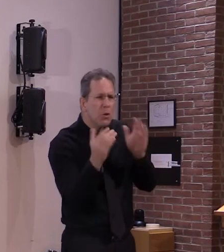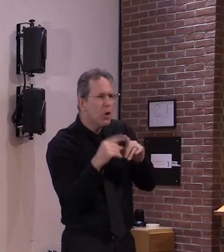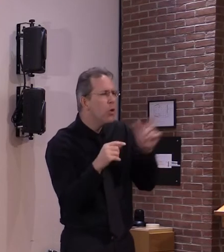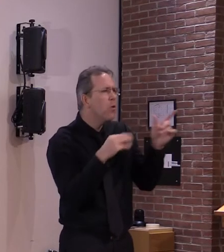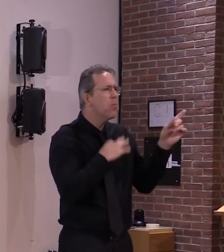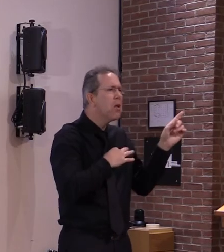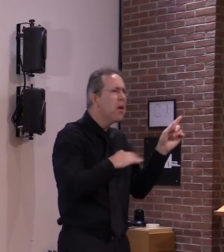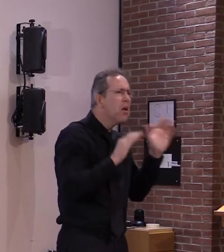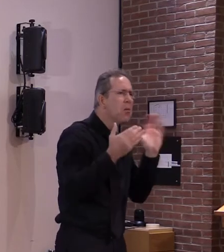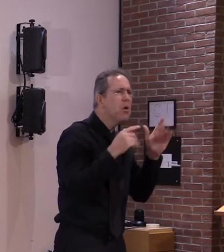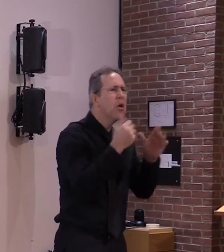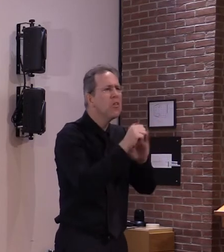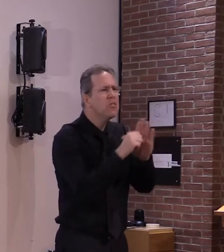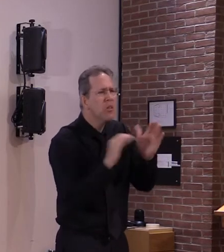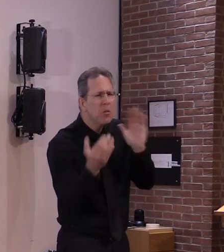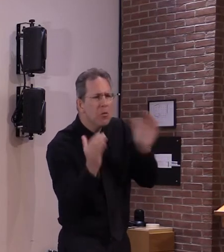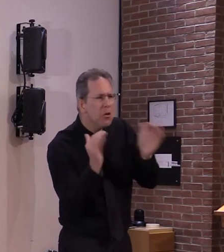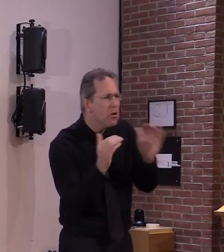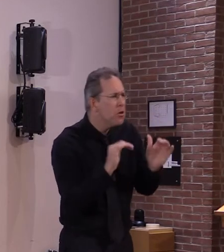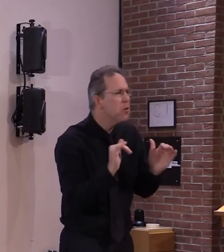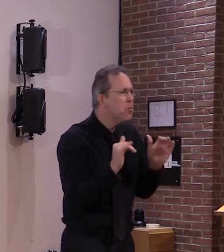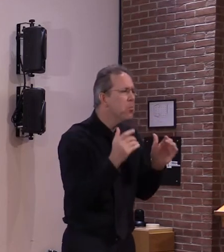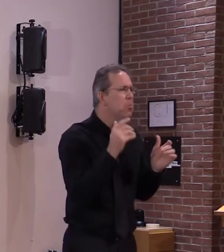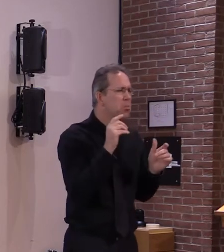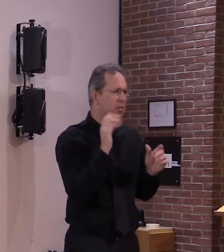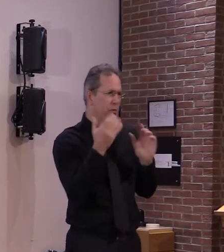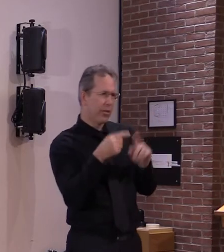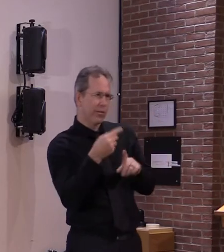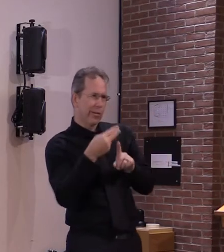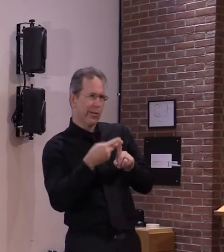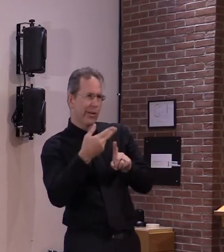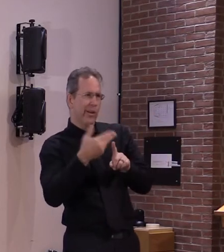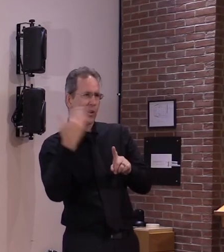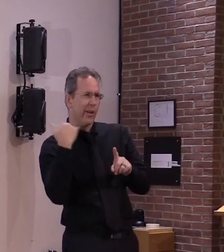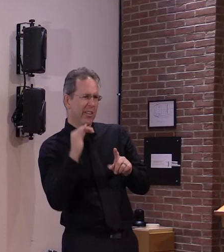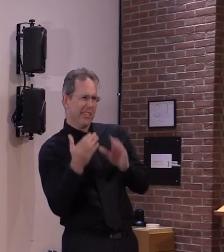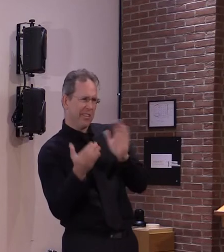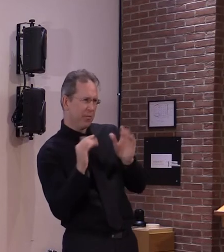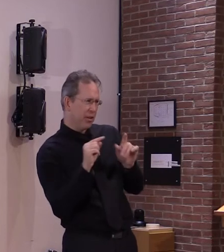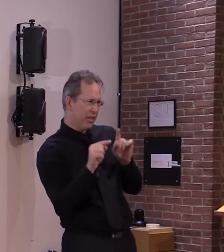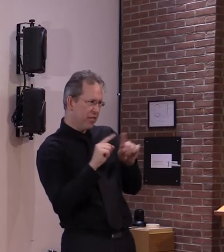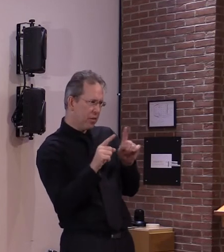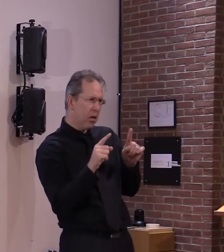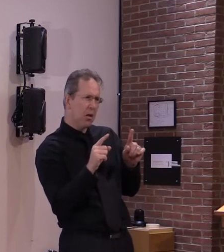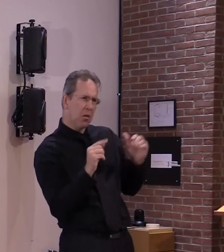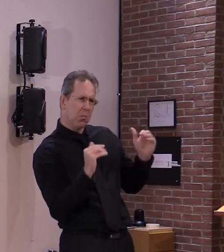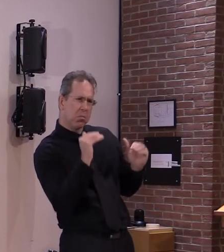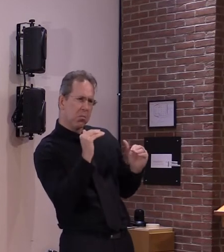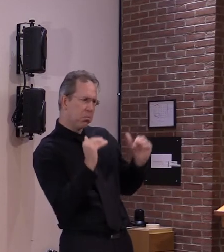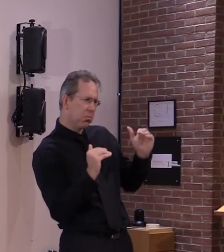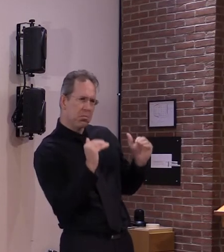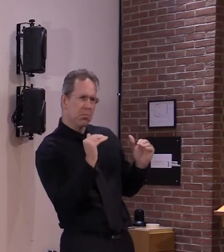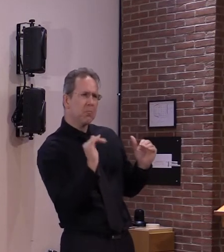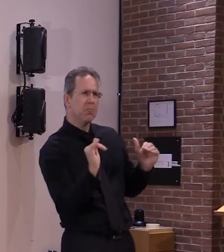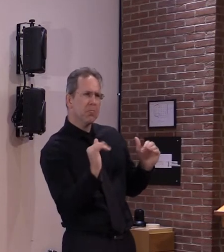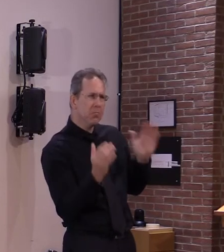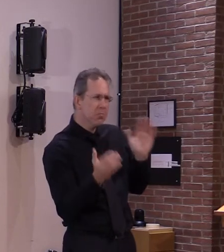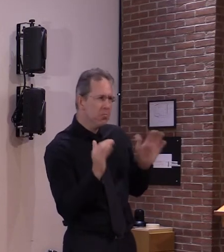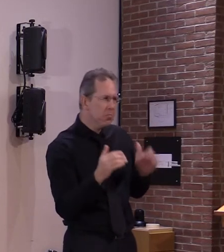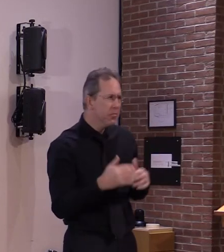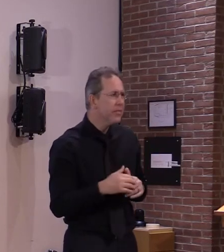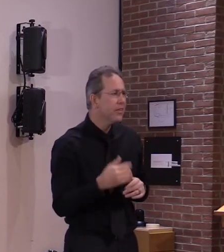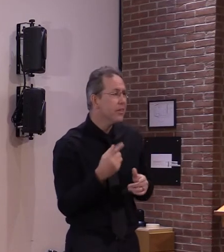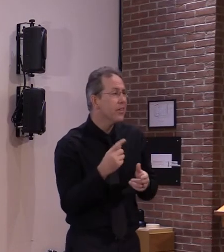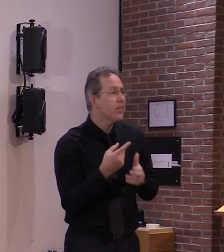mix moving into 60 percent the most recent as of last week uh was between 70 and 80